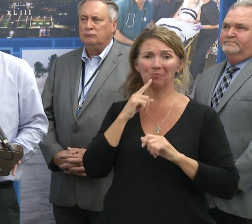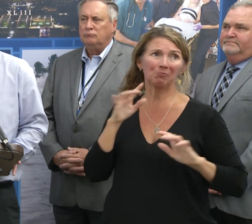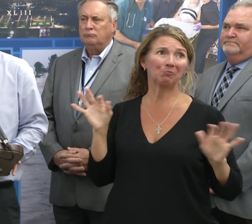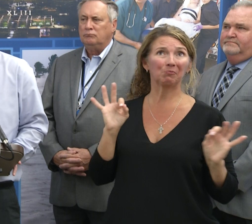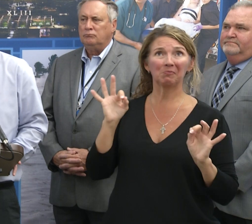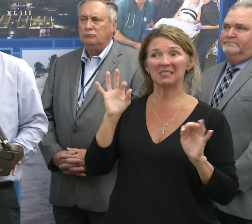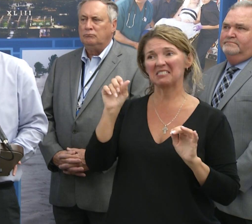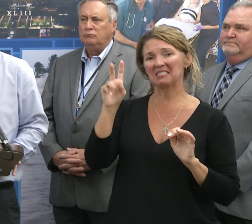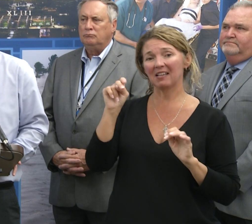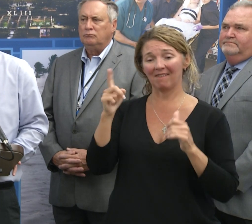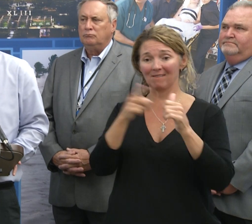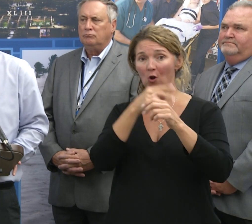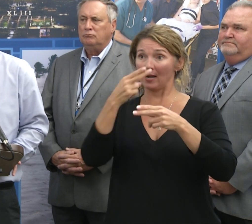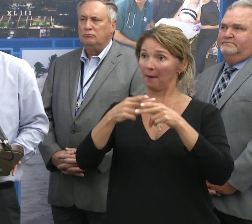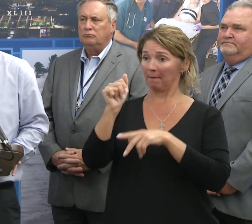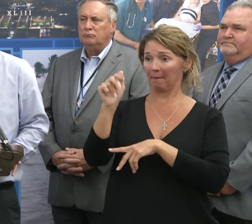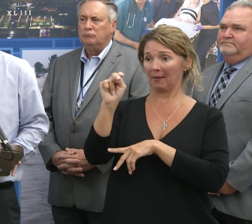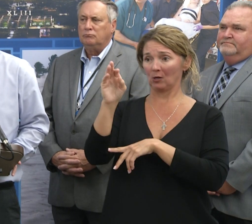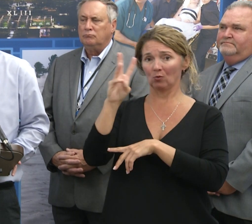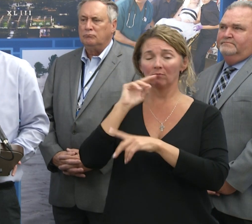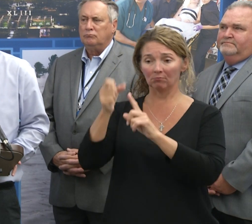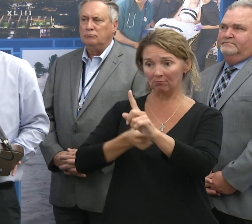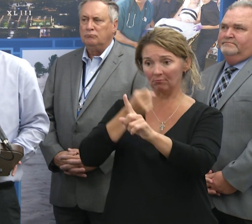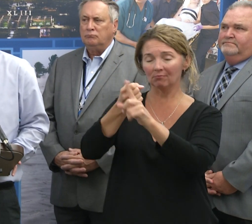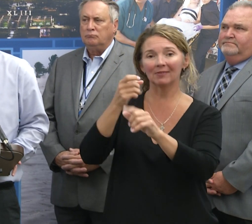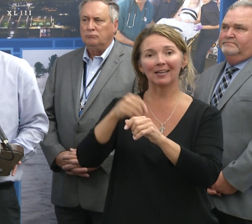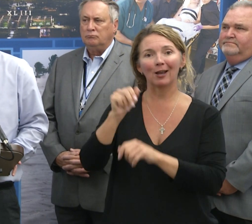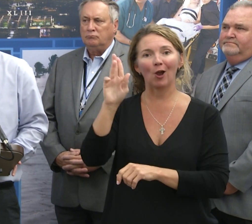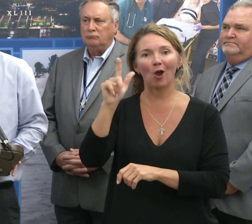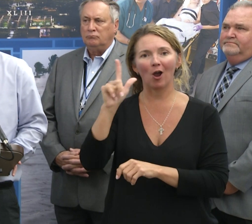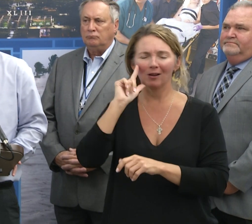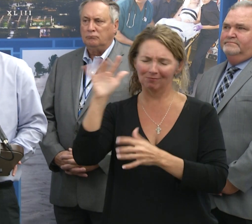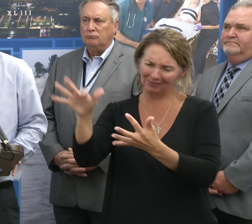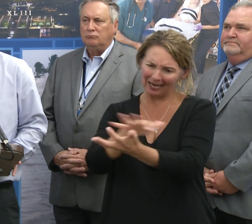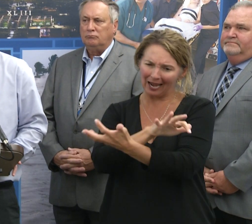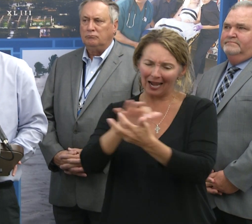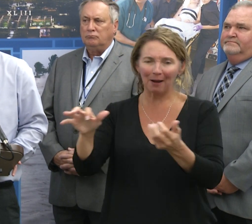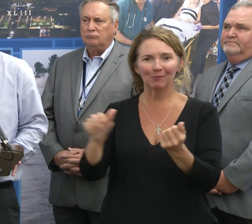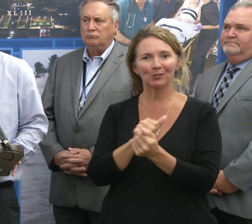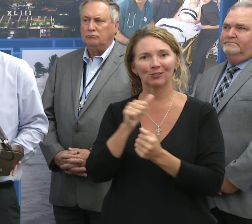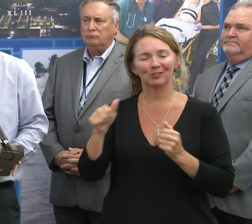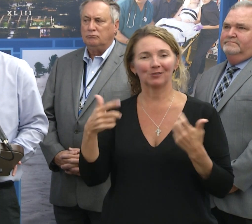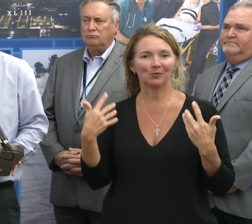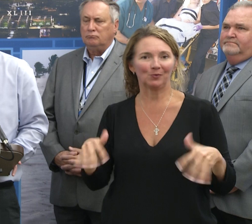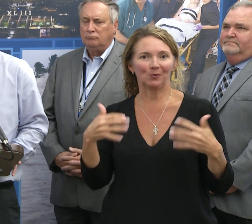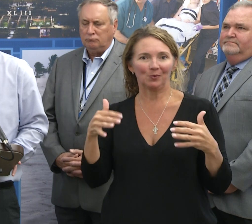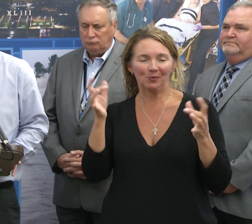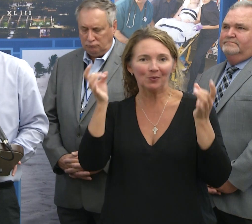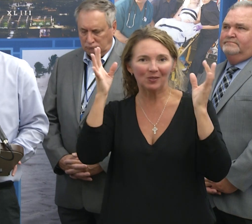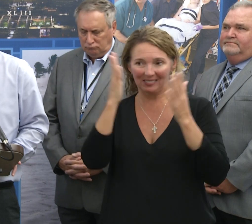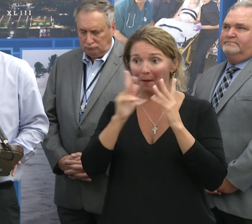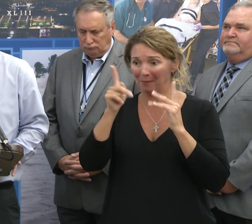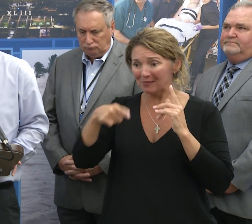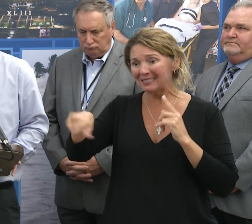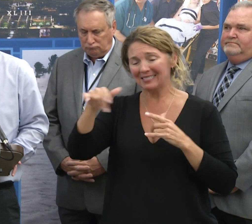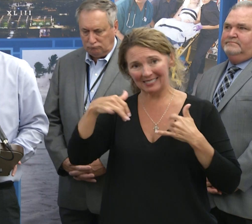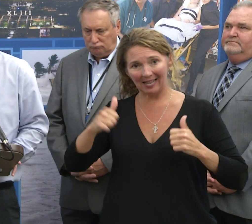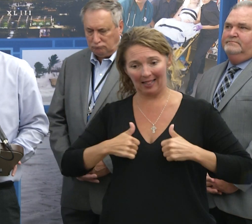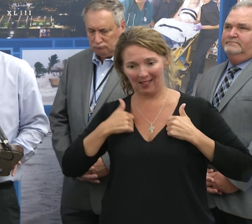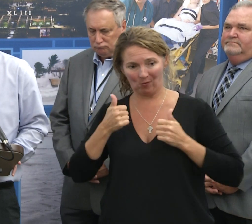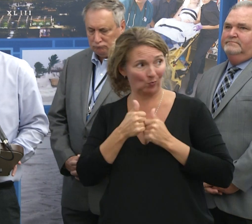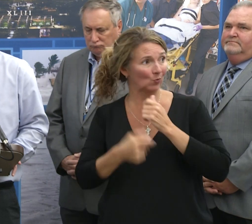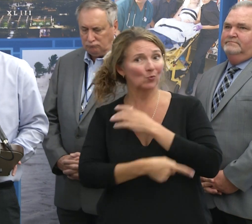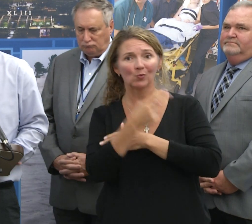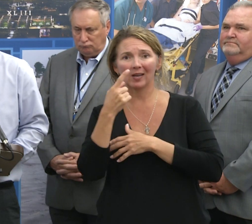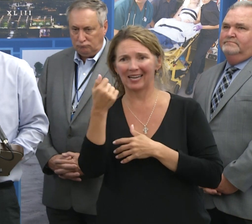And the first named storm, Andrew, in August, did devastating impacts, some of which people are still living with